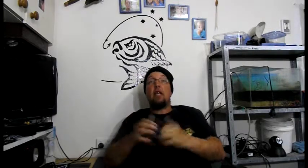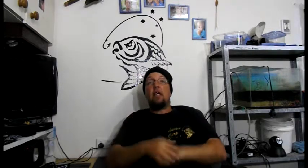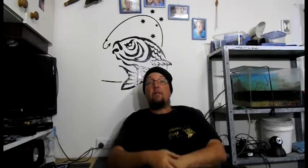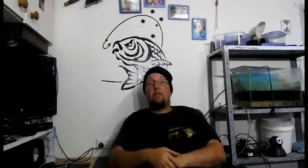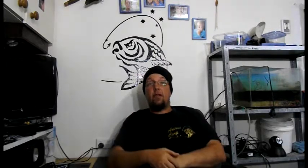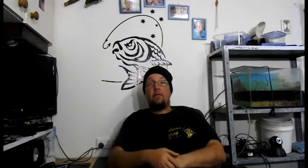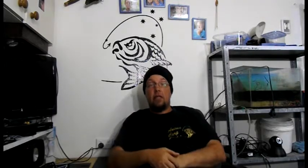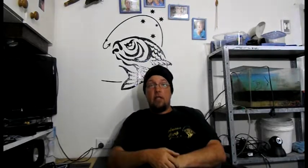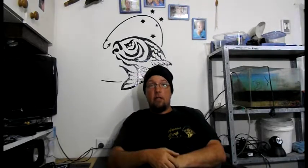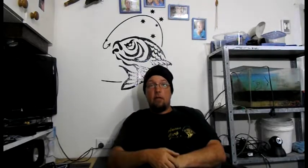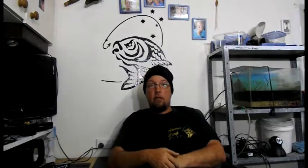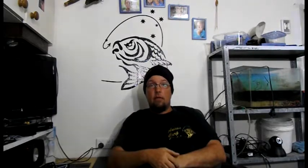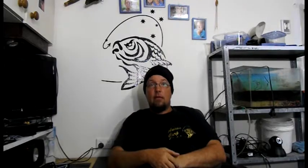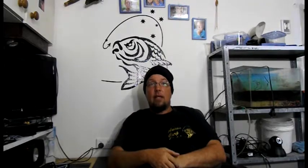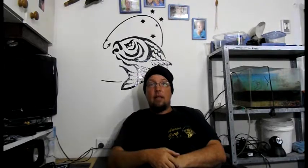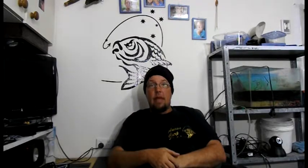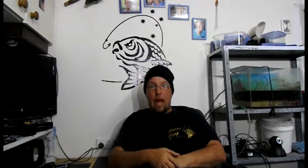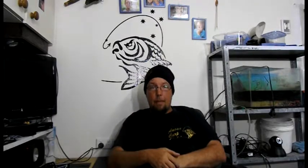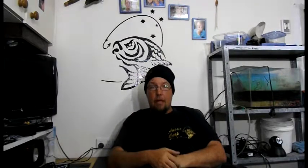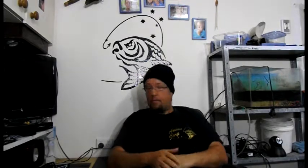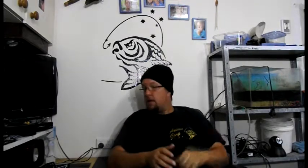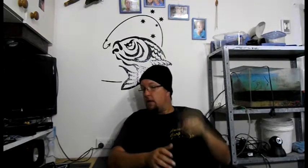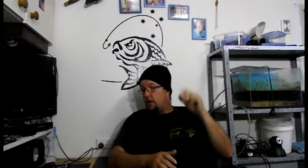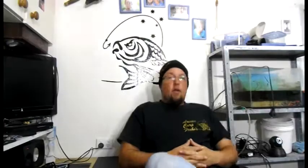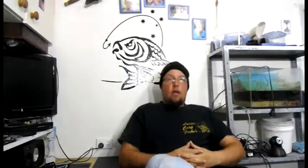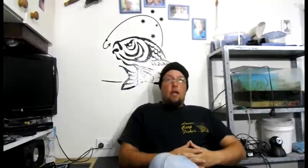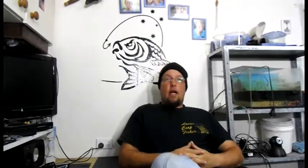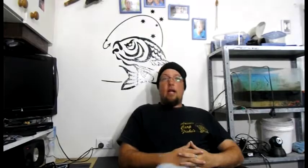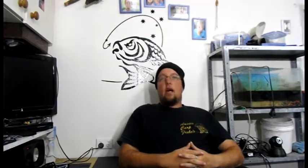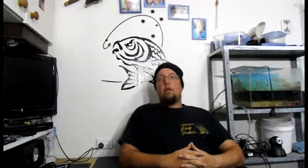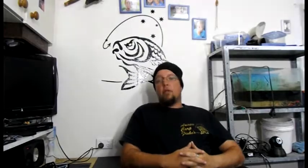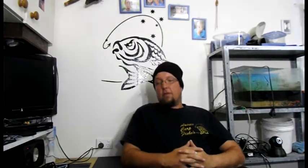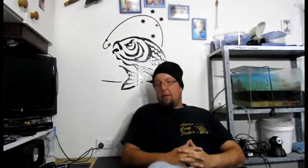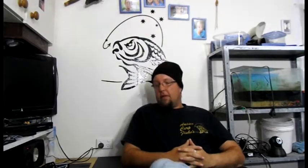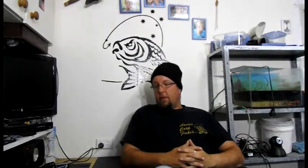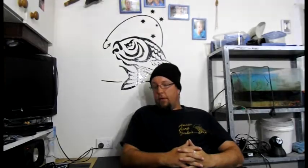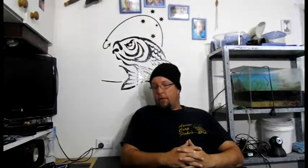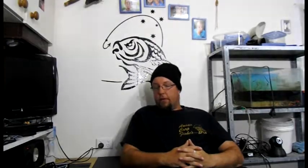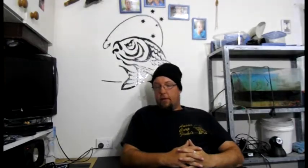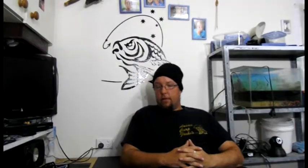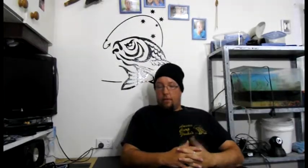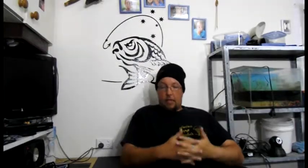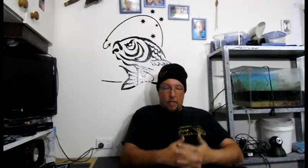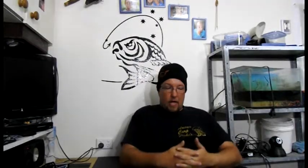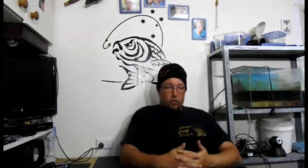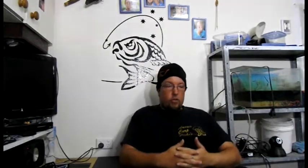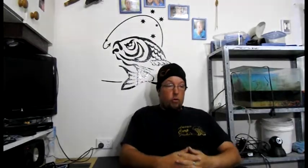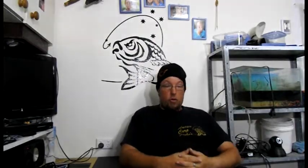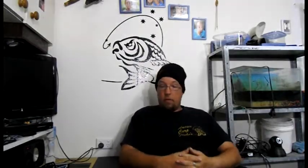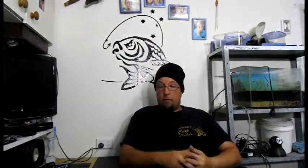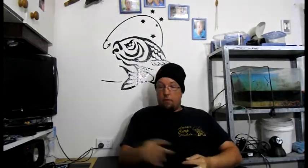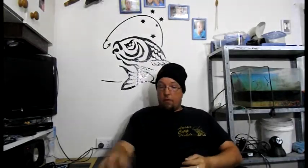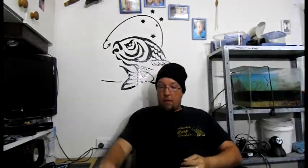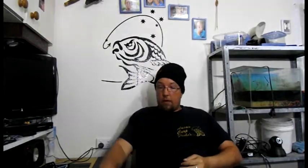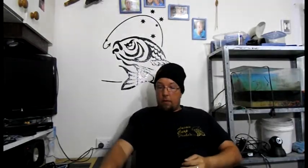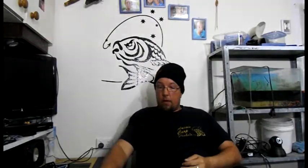getting a free feed, they're going to be happy. Any homeless people in the world, in the country or throughout the world,